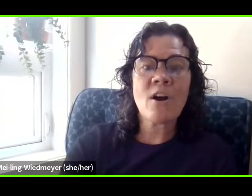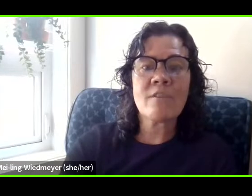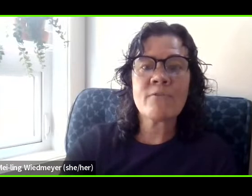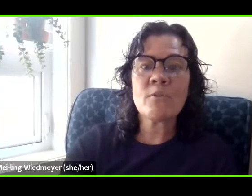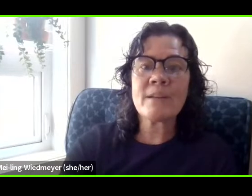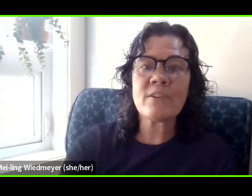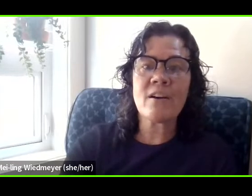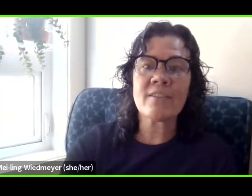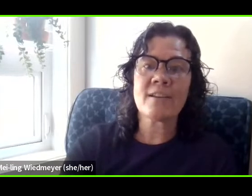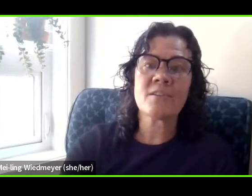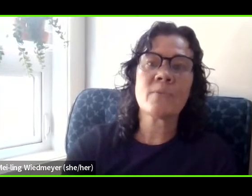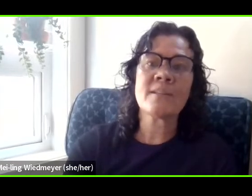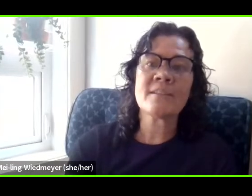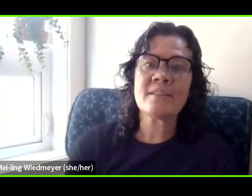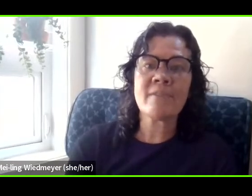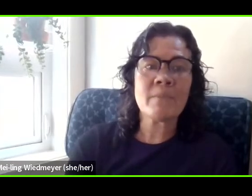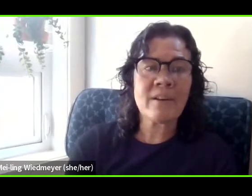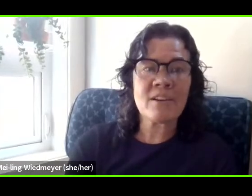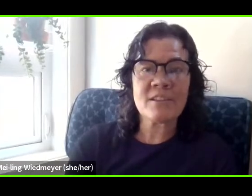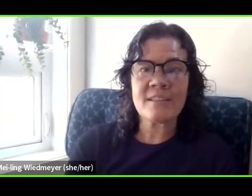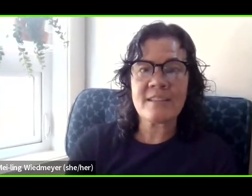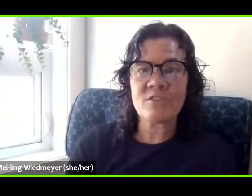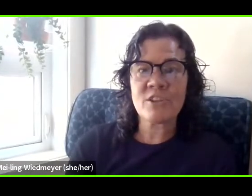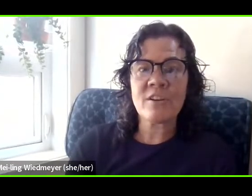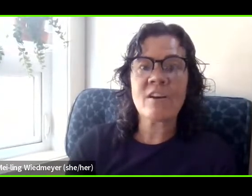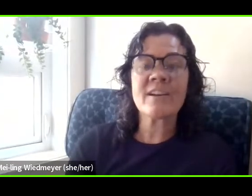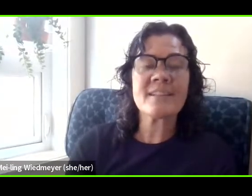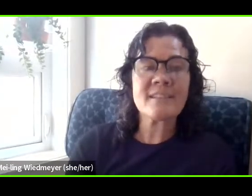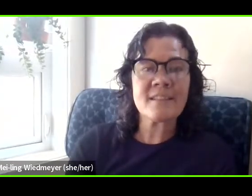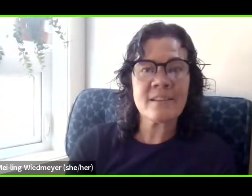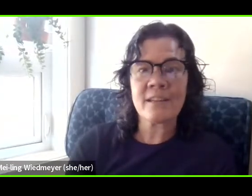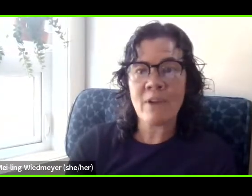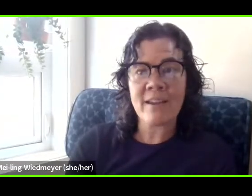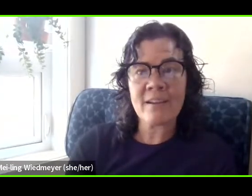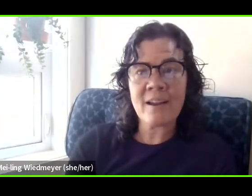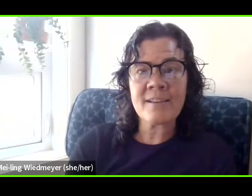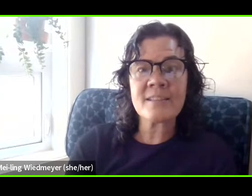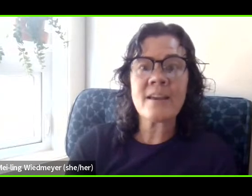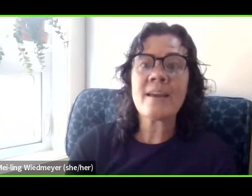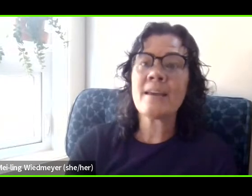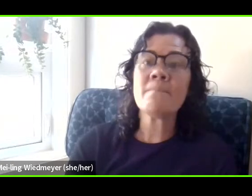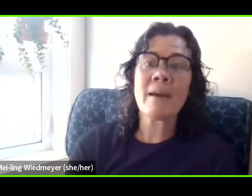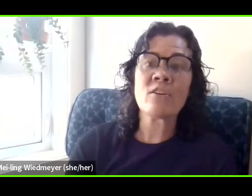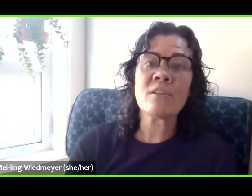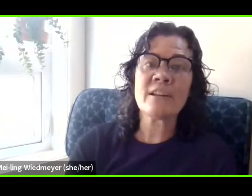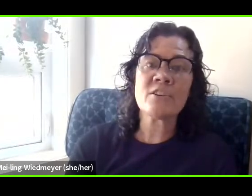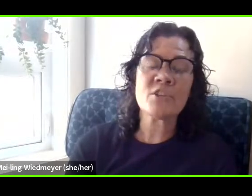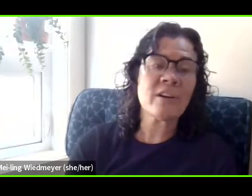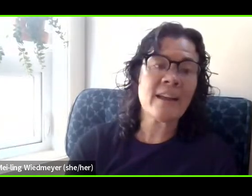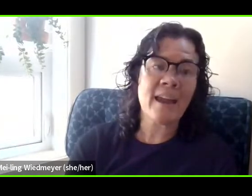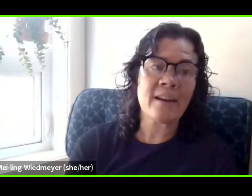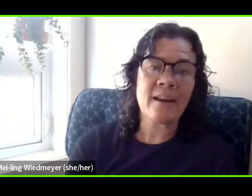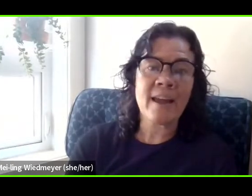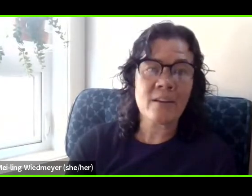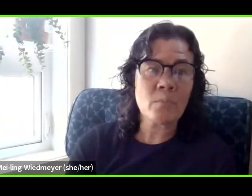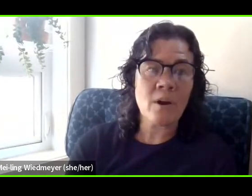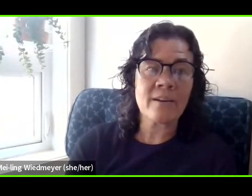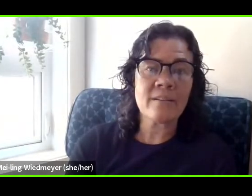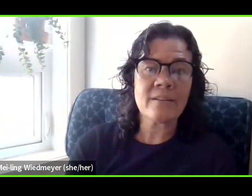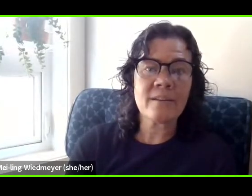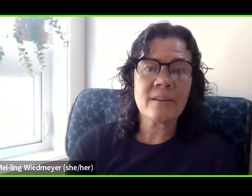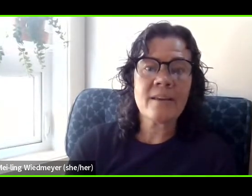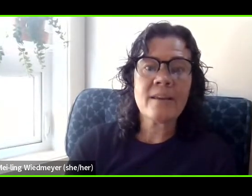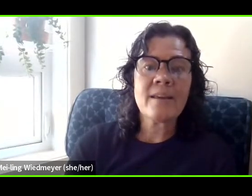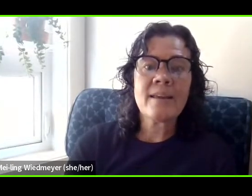The harmful mental health consequences of immigration detention are consistently recognized in medical literature in Canada and